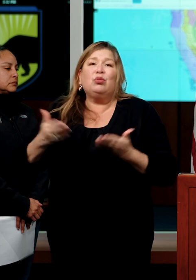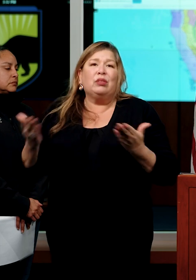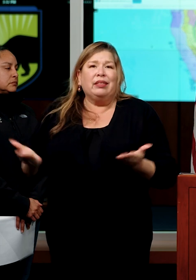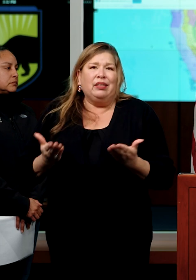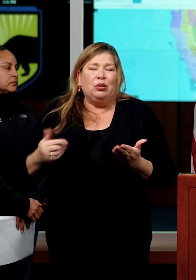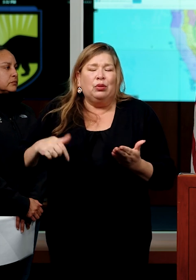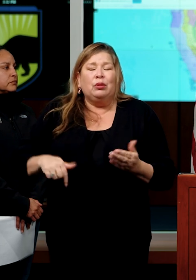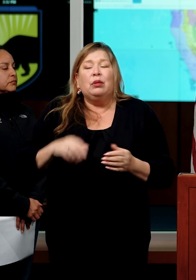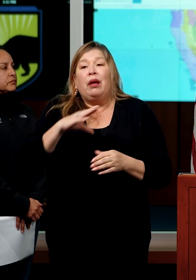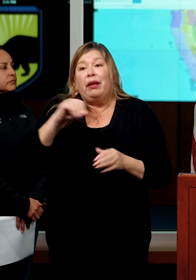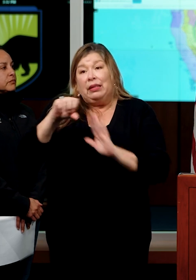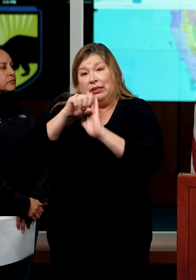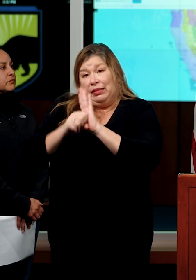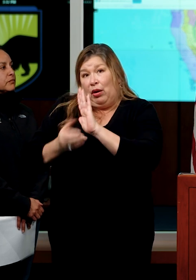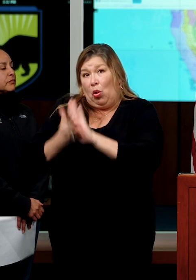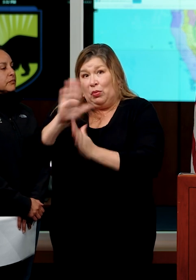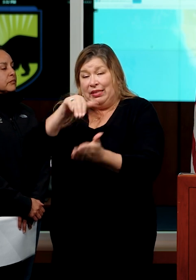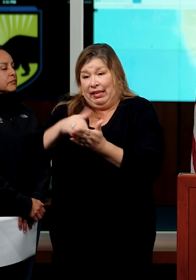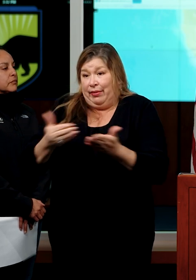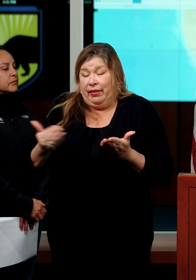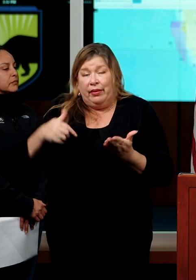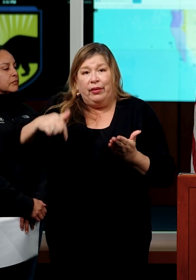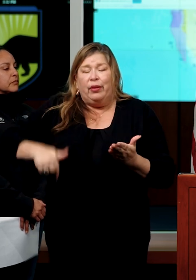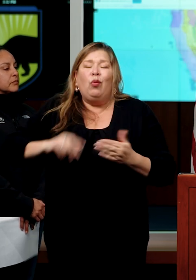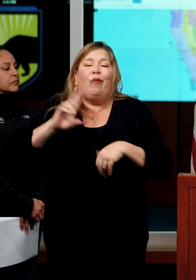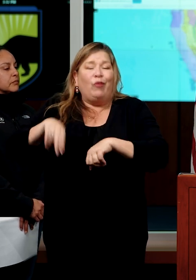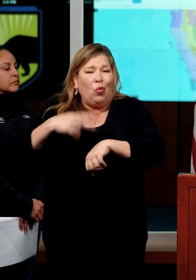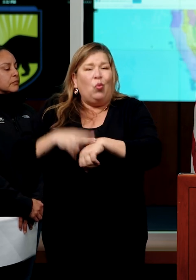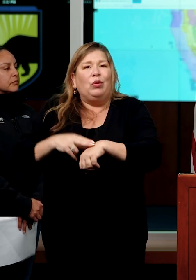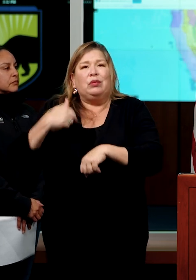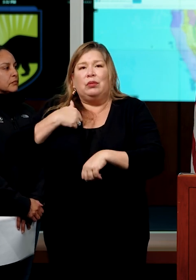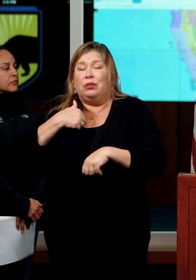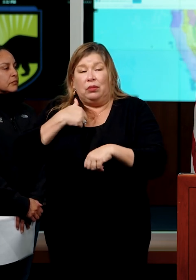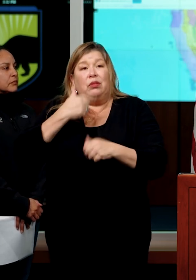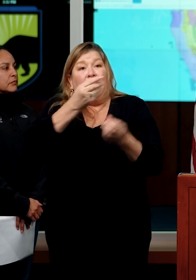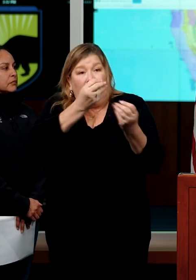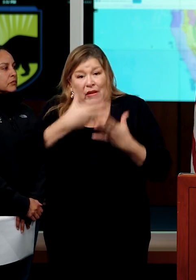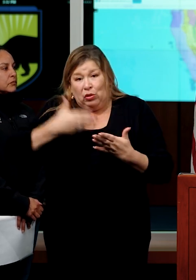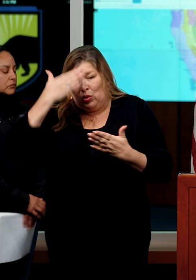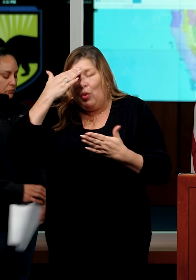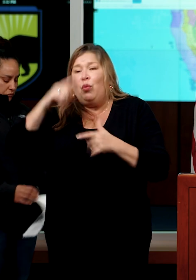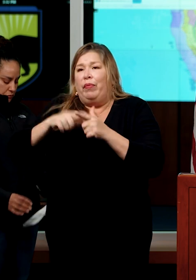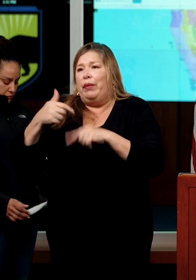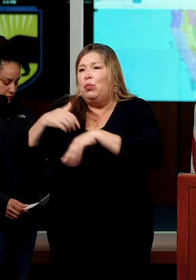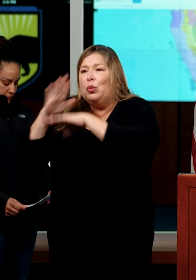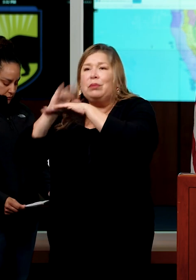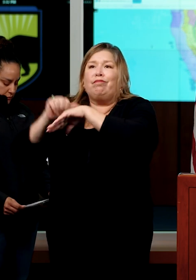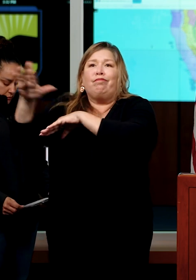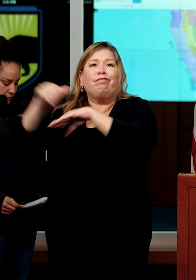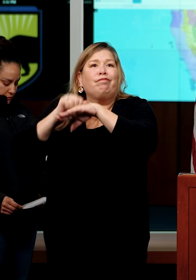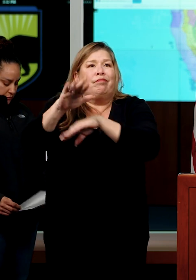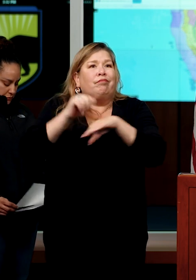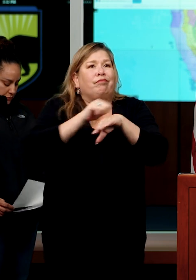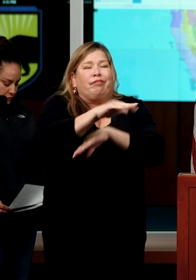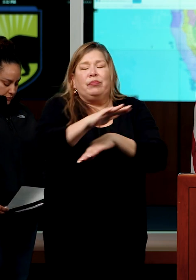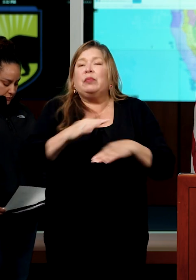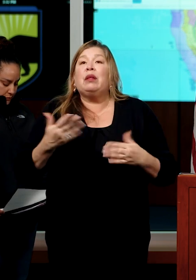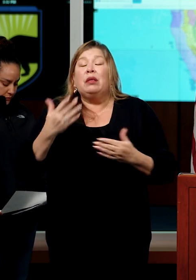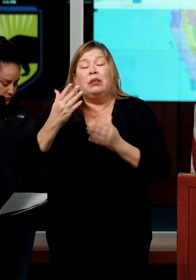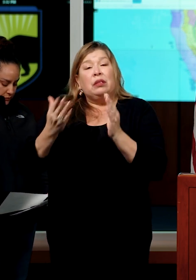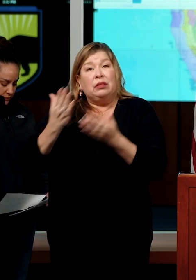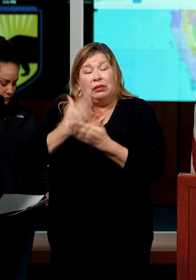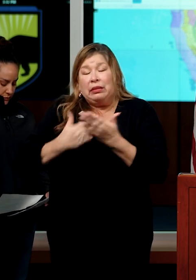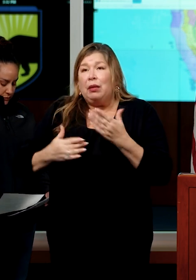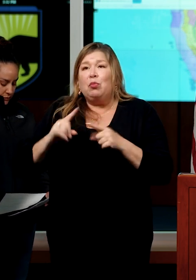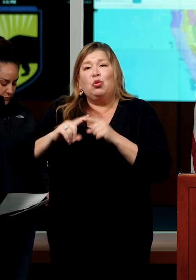now. And the state operations center is, of course, deploying those resources, those personnel to both prepare and preposition, as Nancy